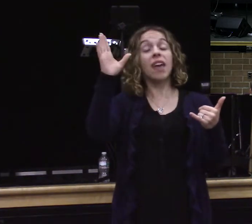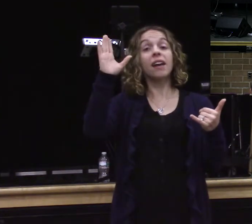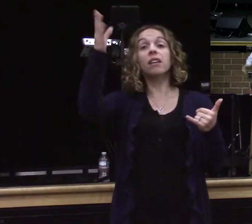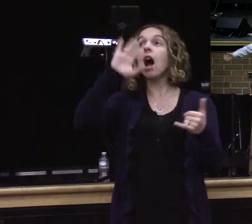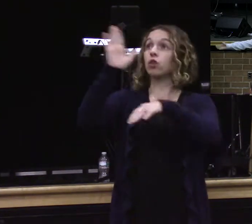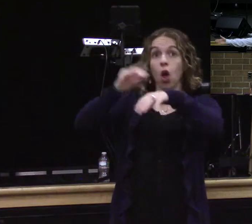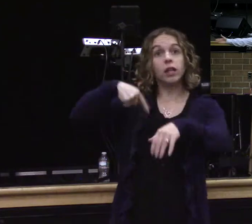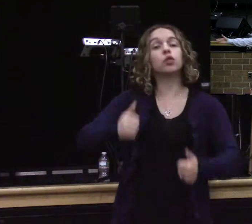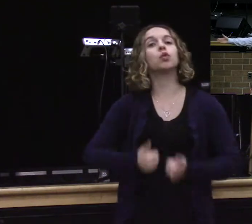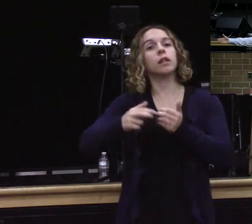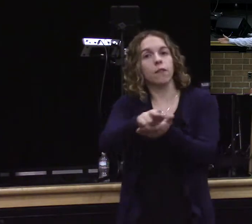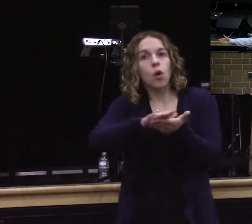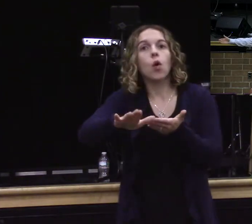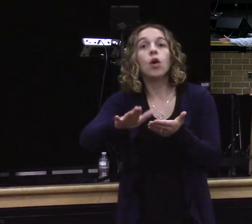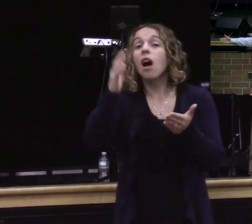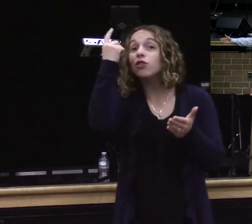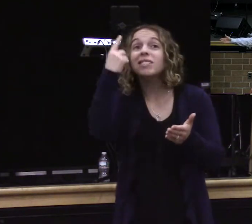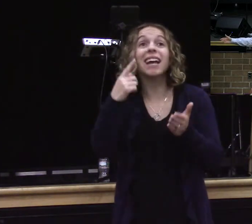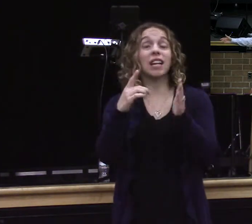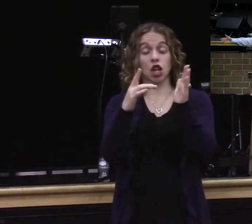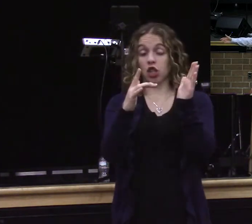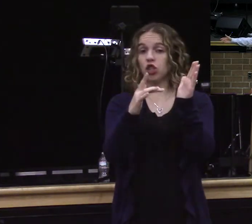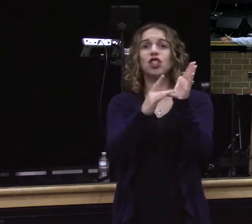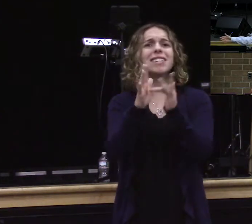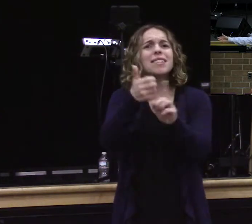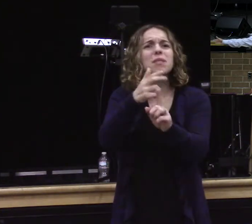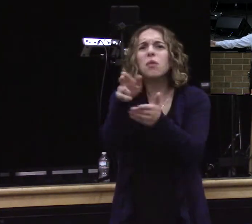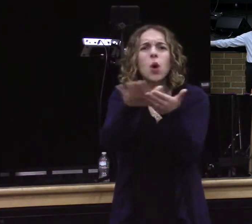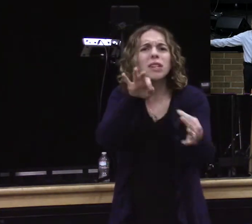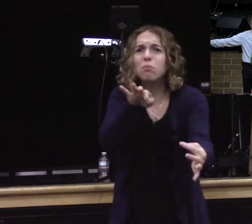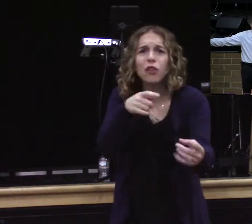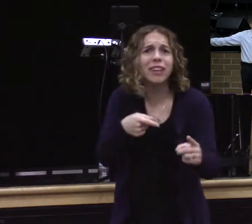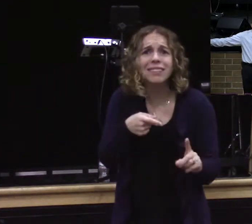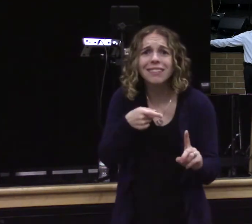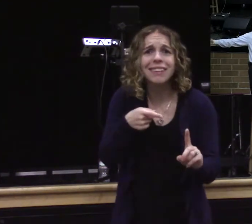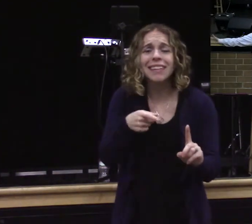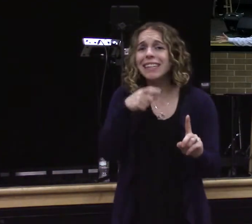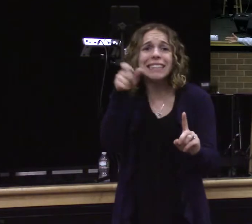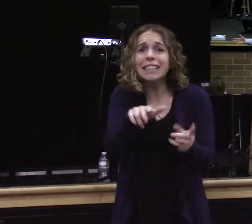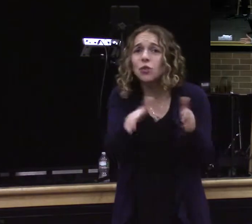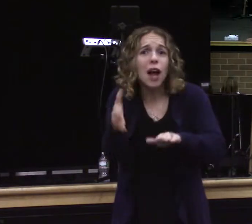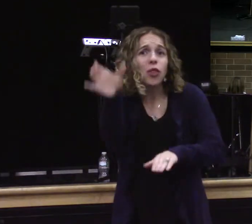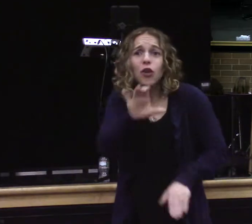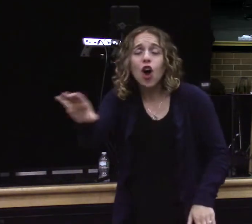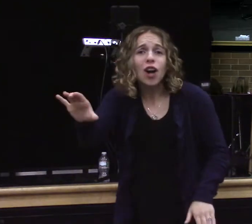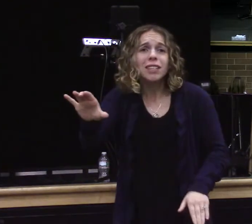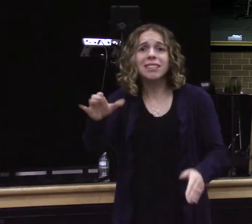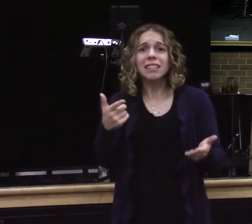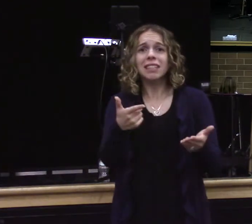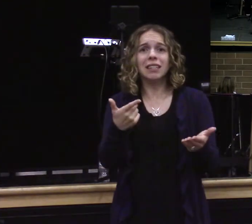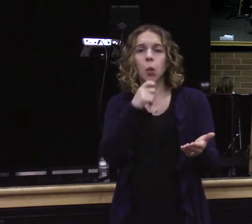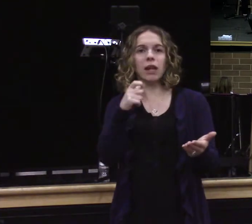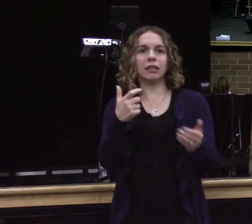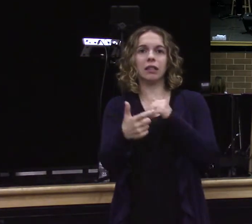Hallelujah. He did it. He paid a debt. He did not owe. I owed a debt I could not pay. I needed someone to wash my sins away.